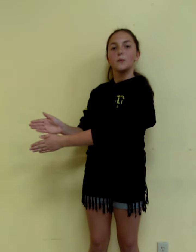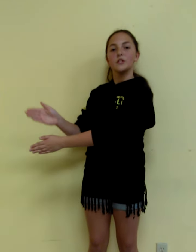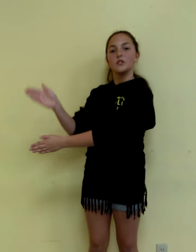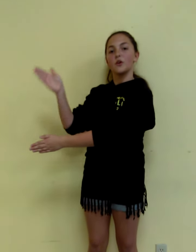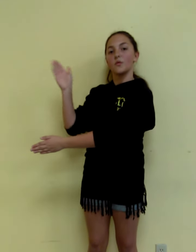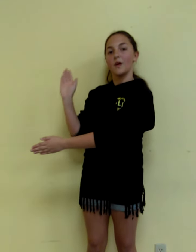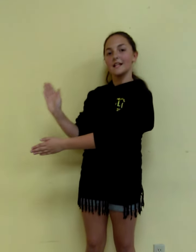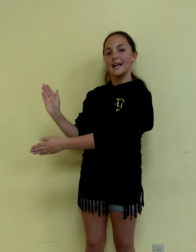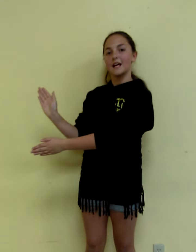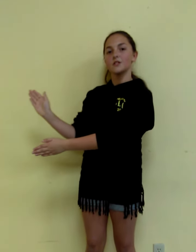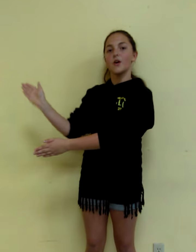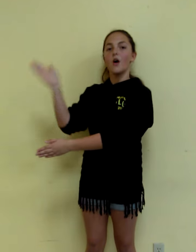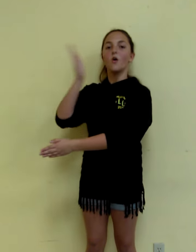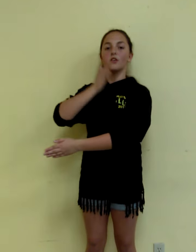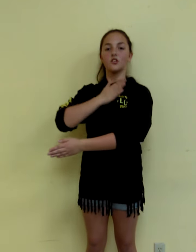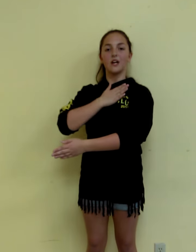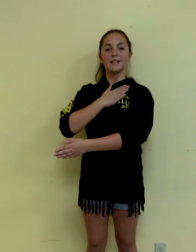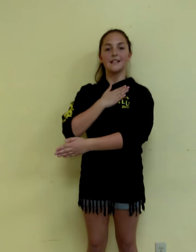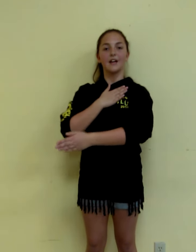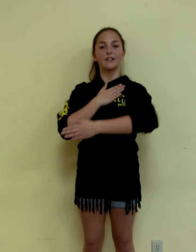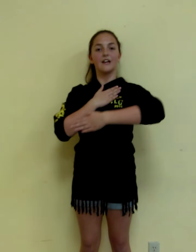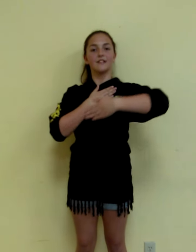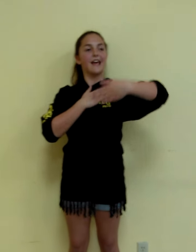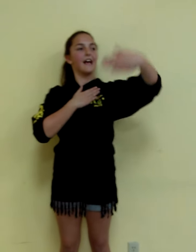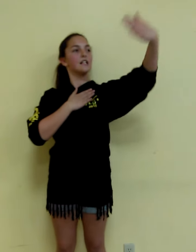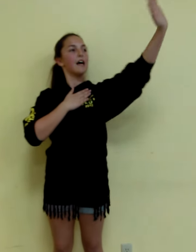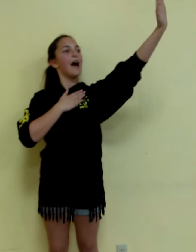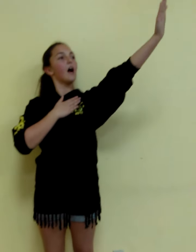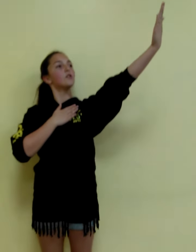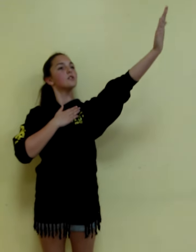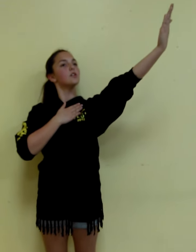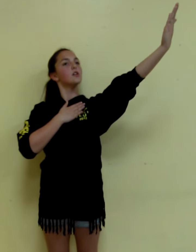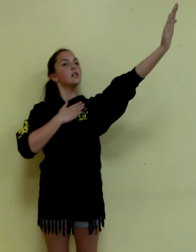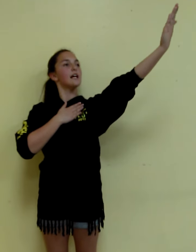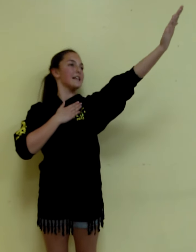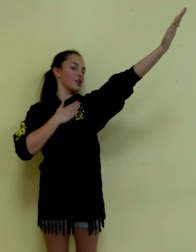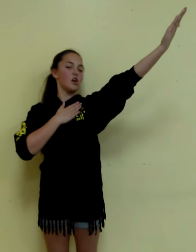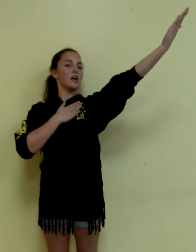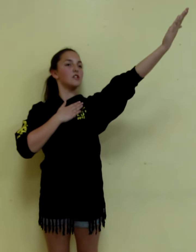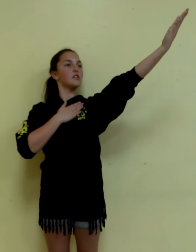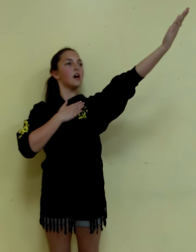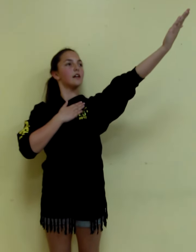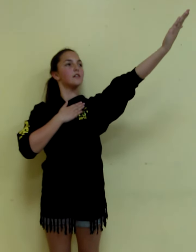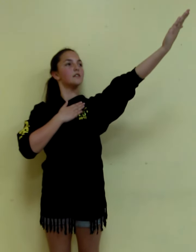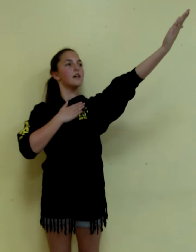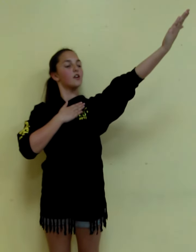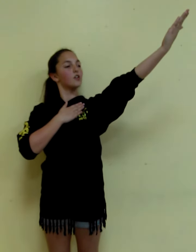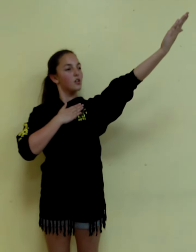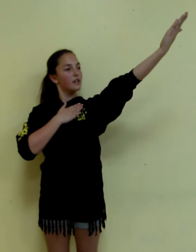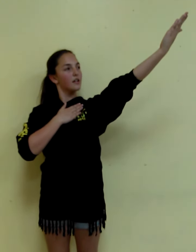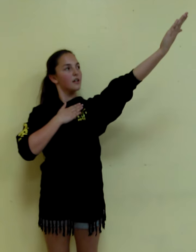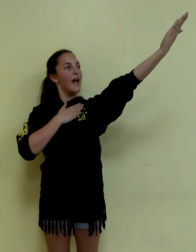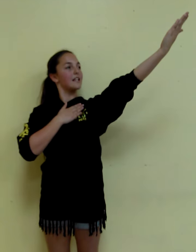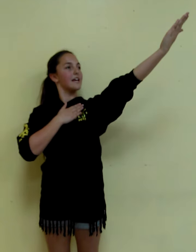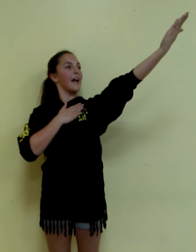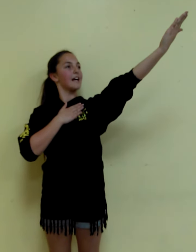put your right hand over your chest and your left hand out like you're talking to the audience. And you're going to look at the hand.